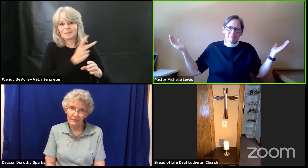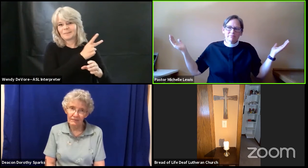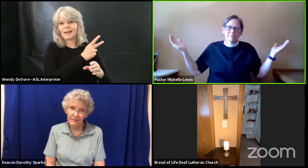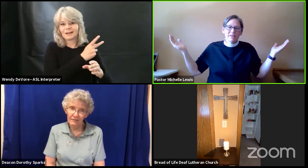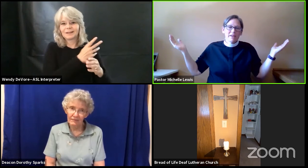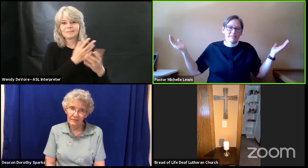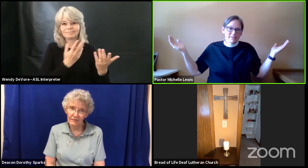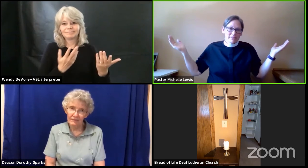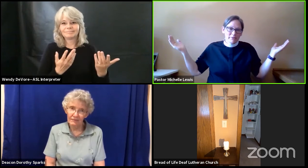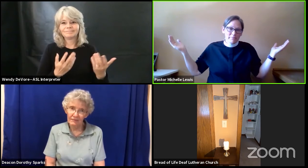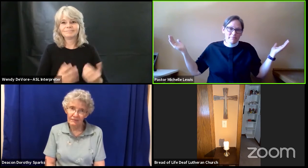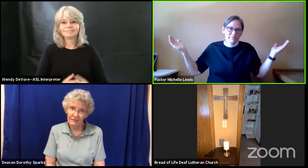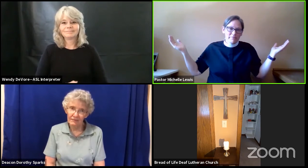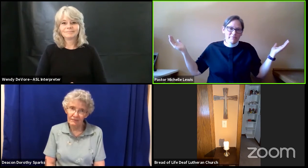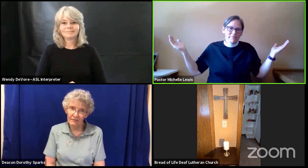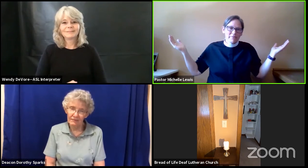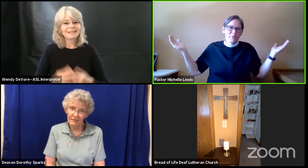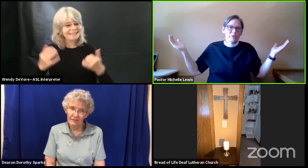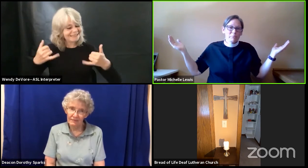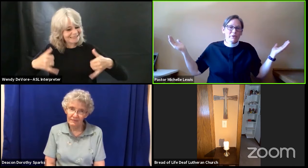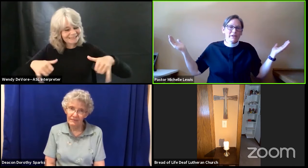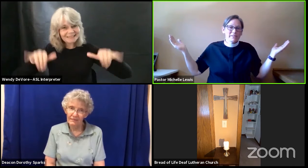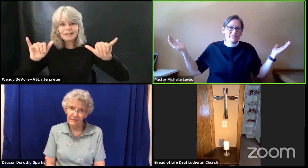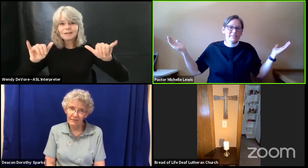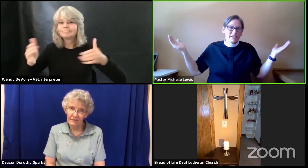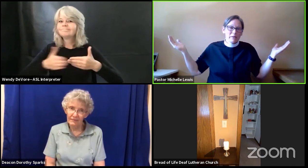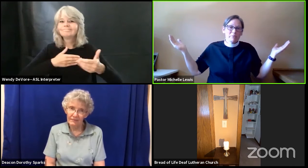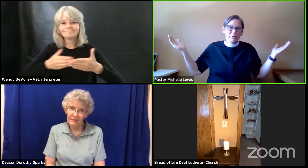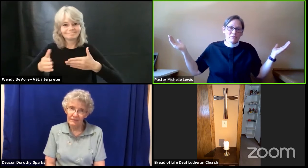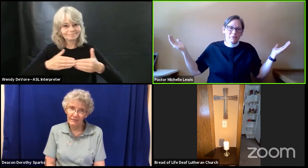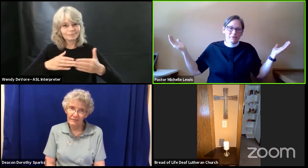And still, we praise the name of the Lord.